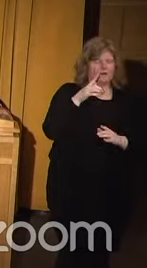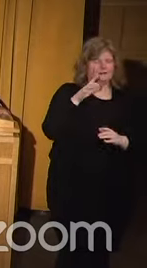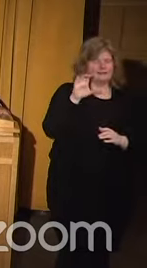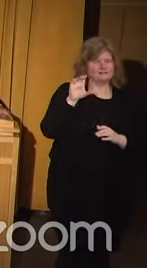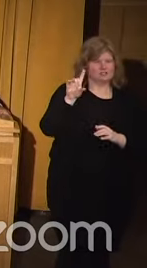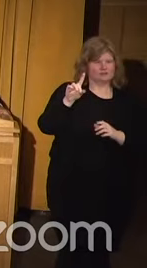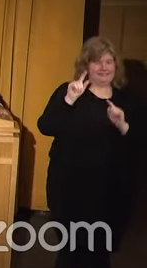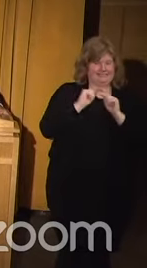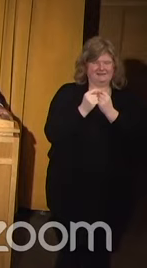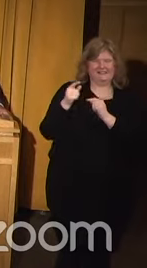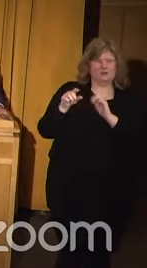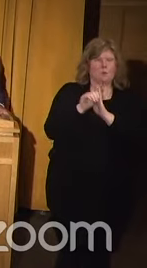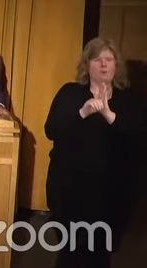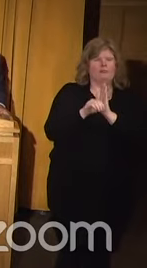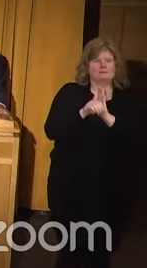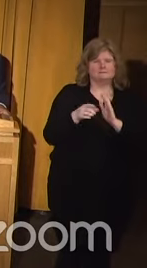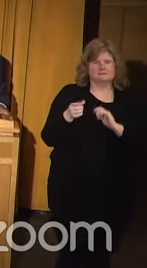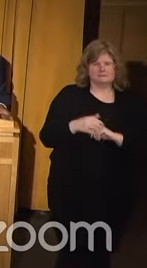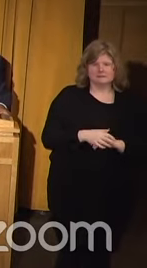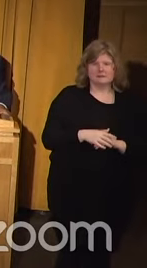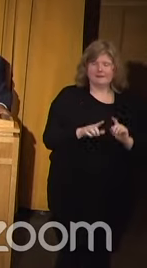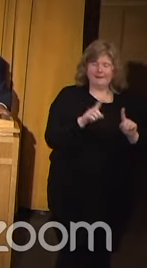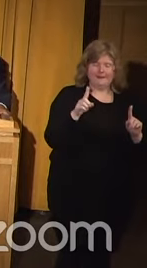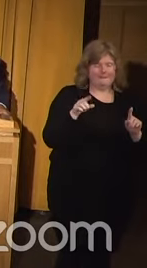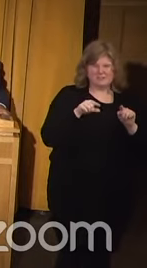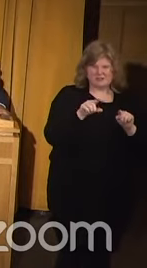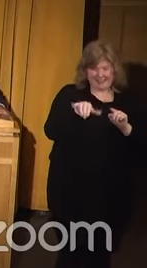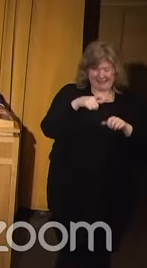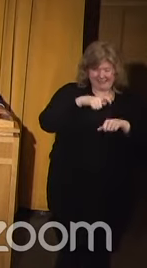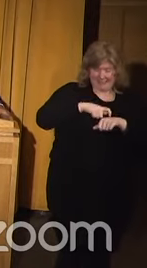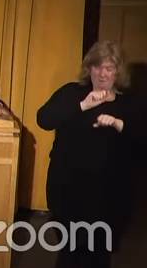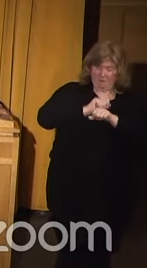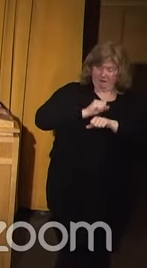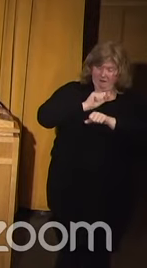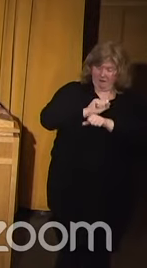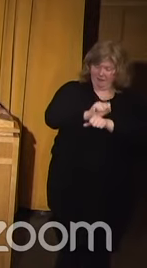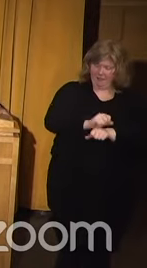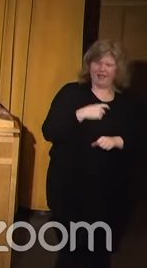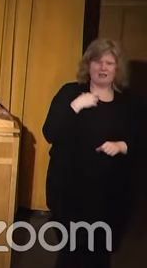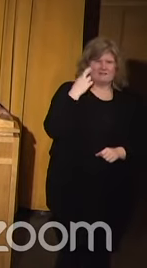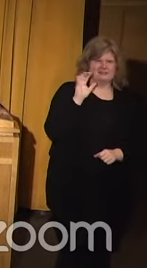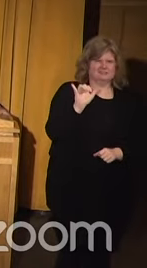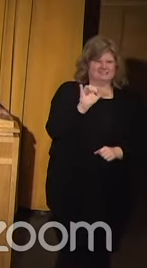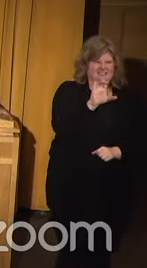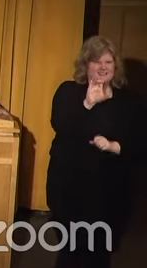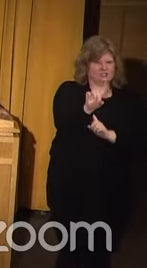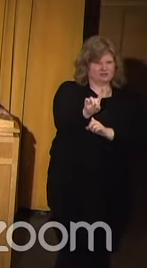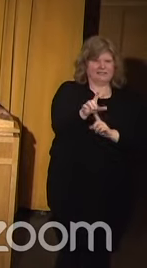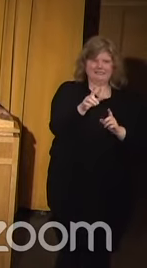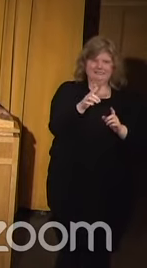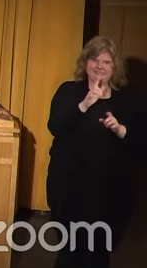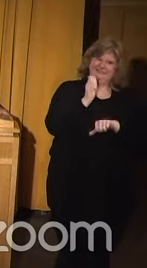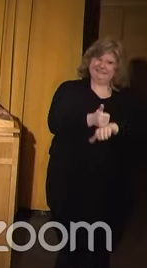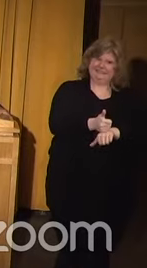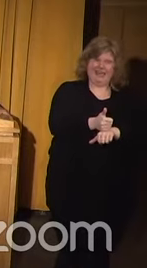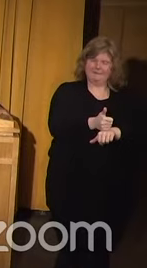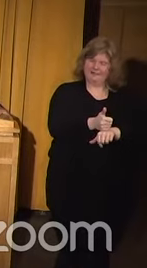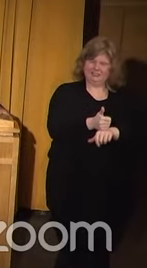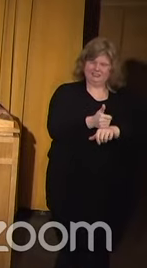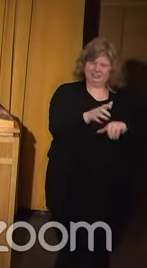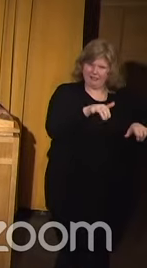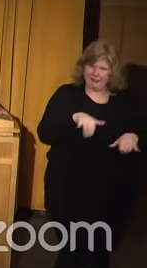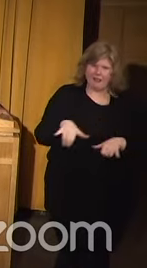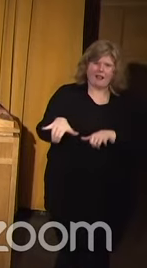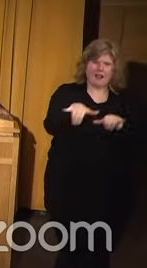in New Orleans. But in the course of that work, I realized that consent decrees establish a common framework